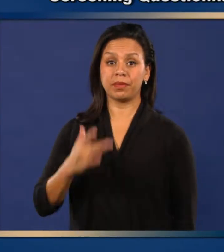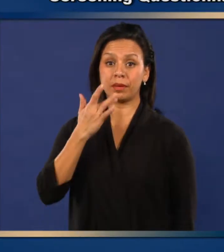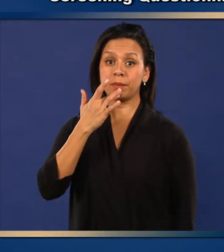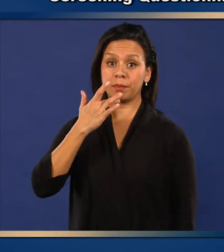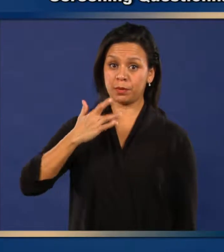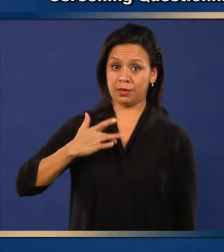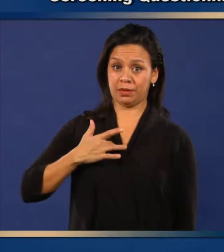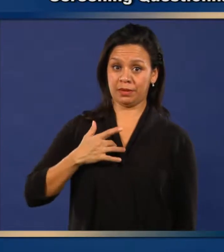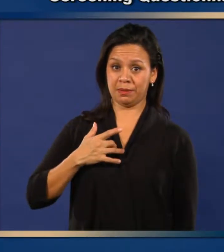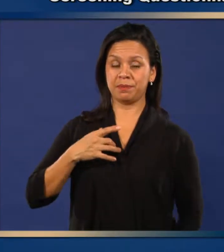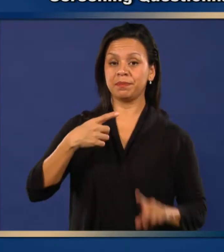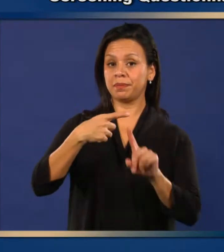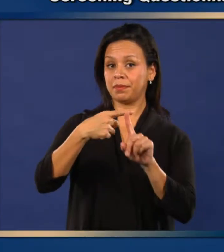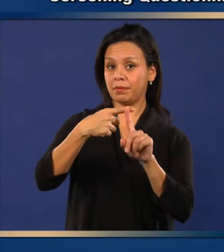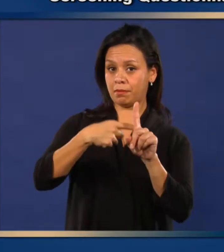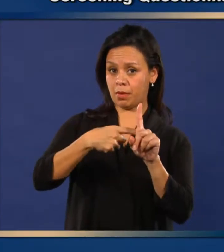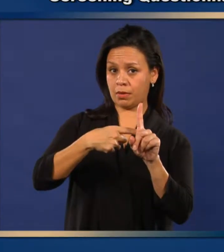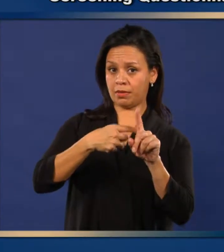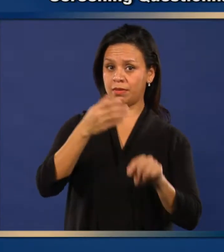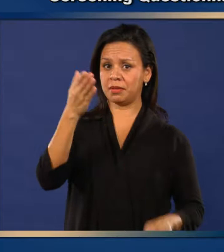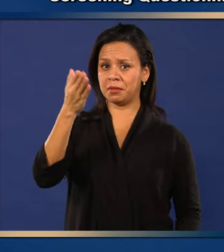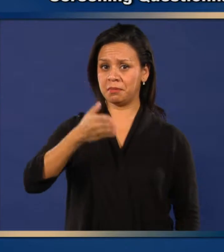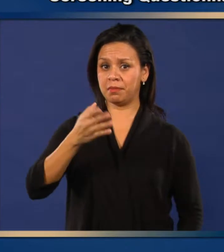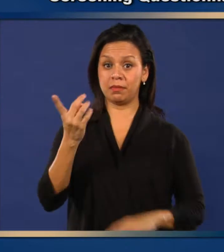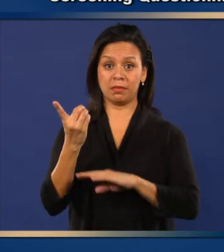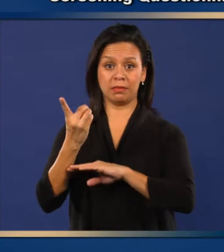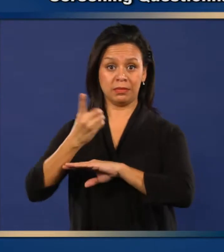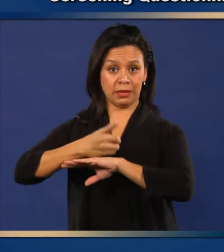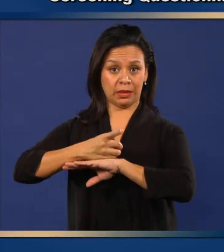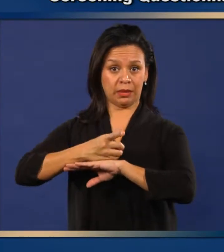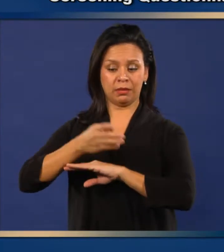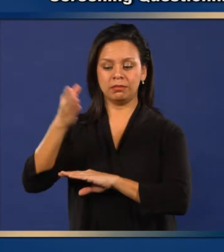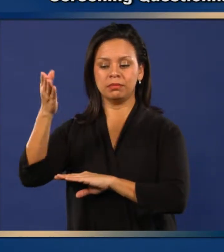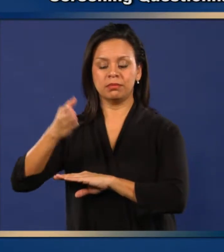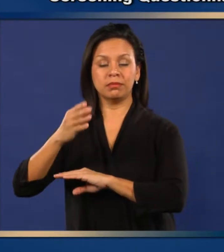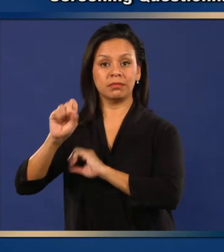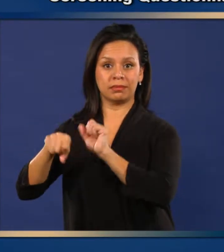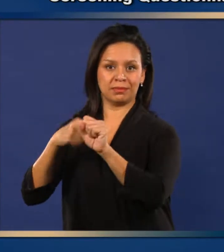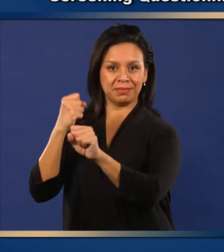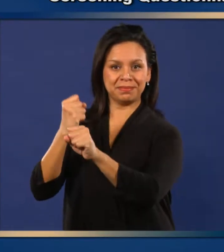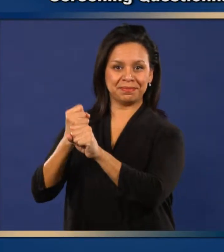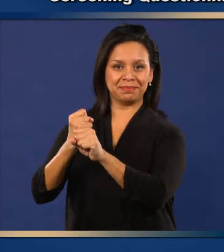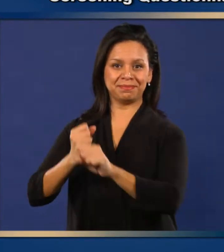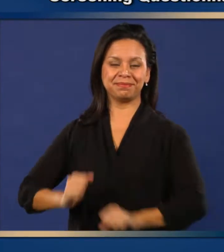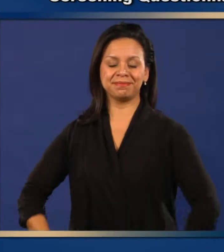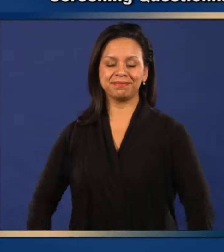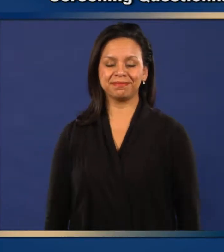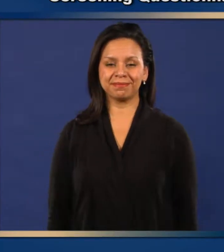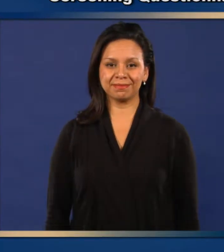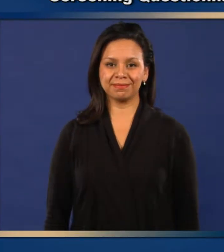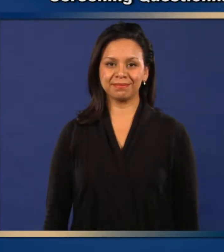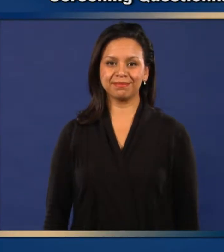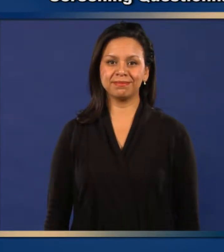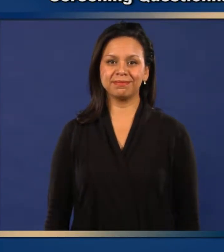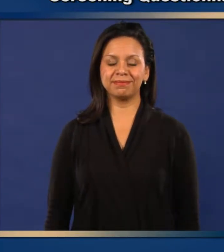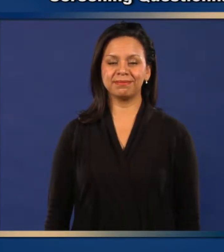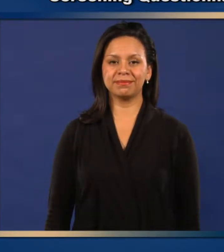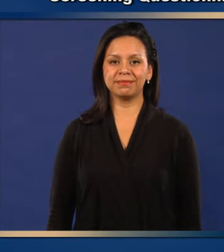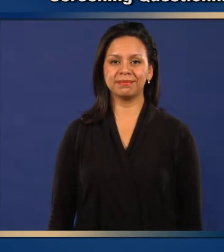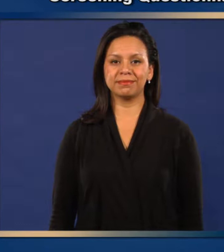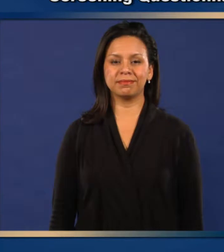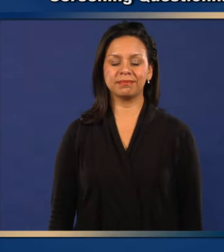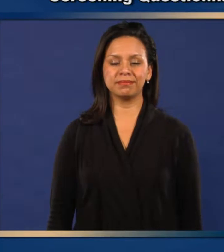Date of birth Month Day Year